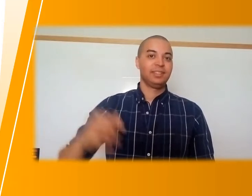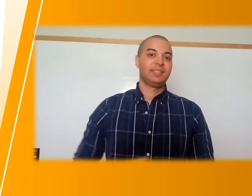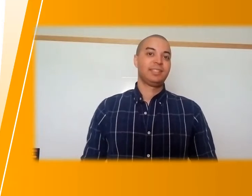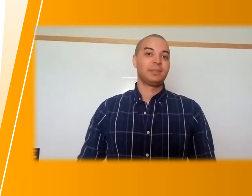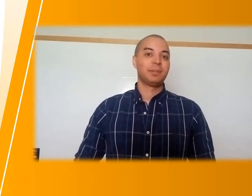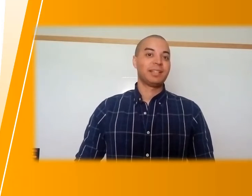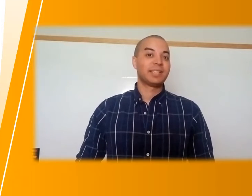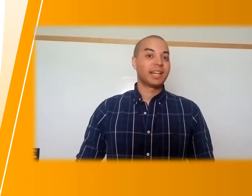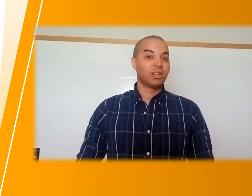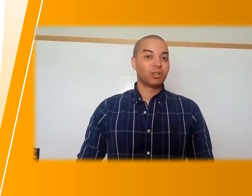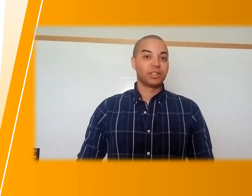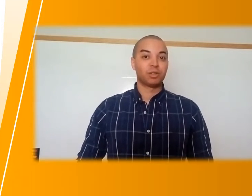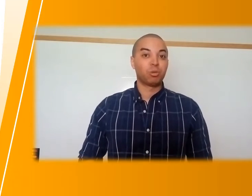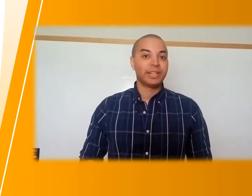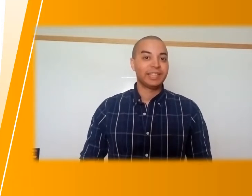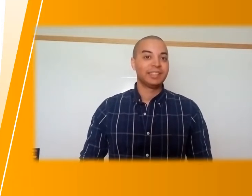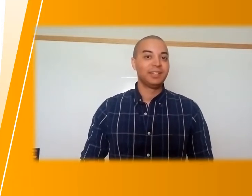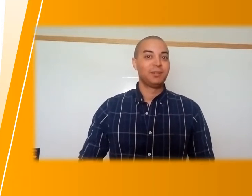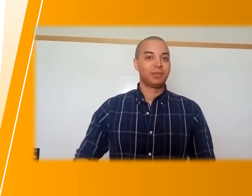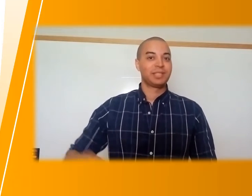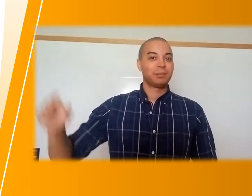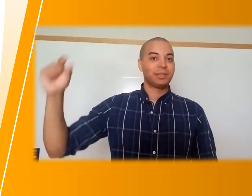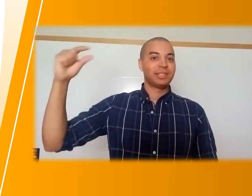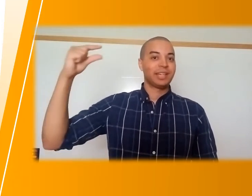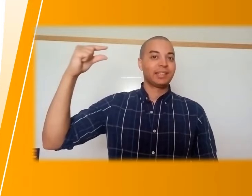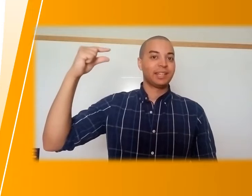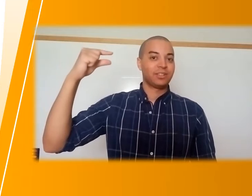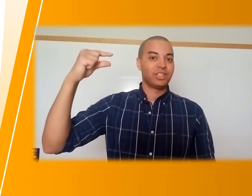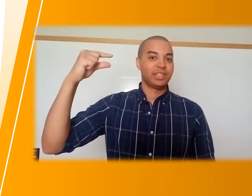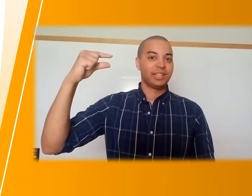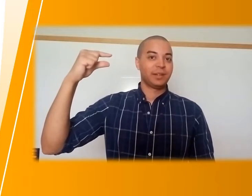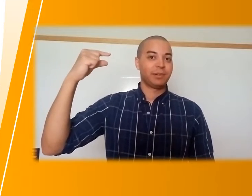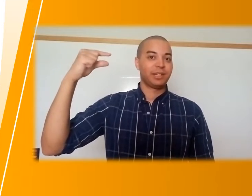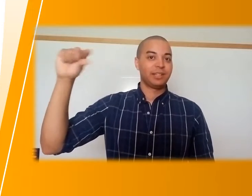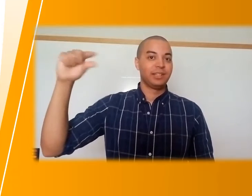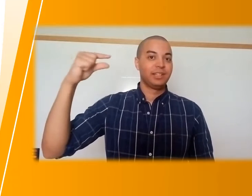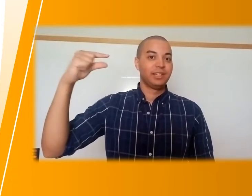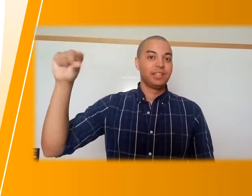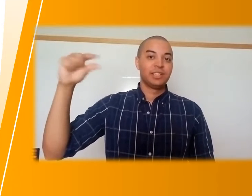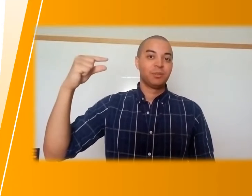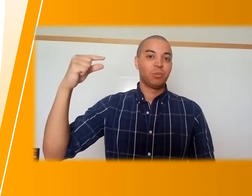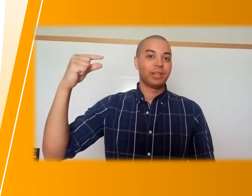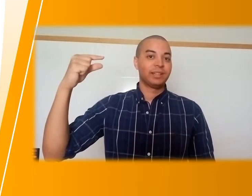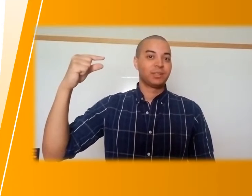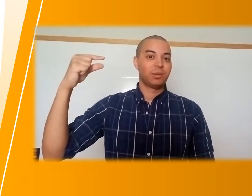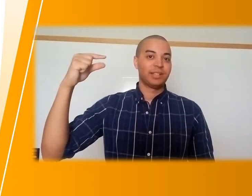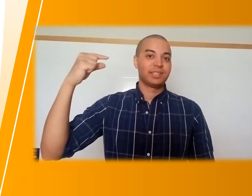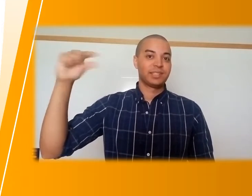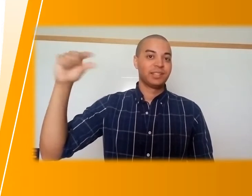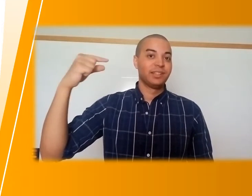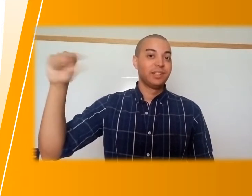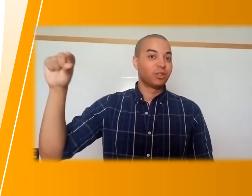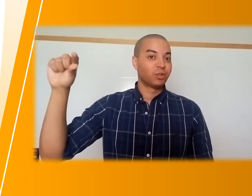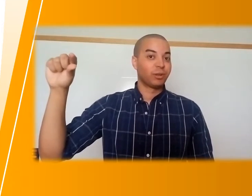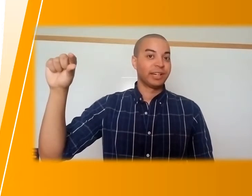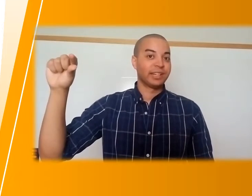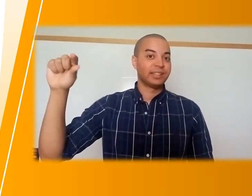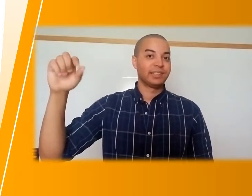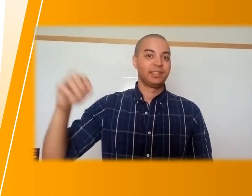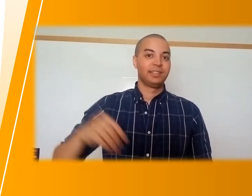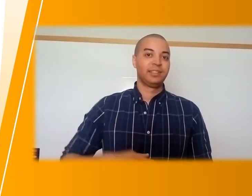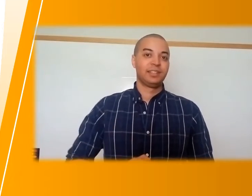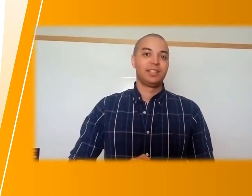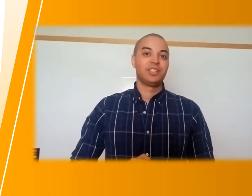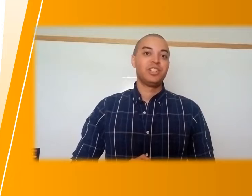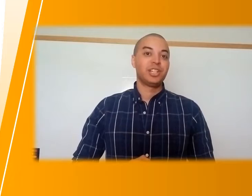To symbolize the color green, we simply take letter G and we wiggle it twice. Green.